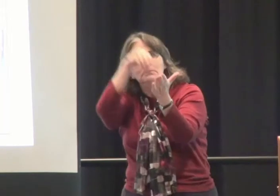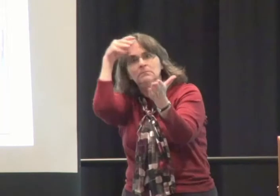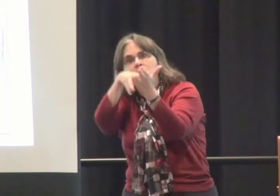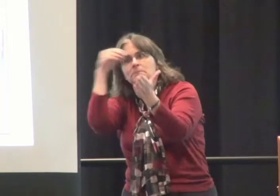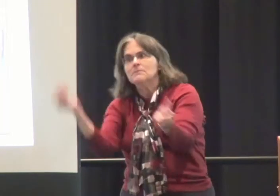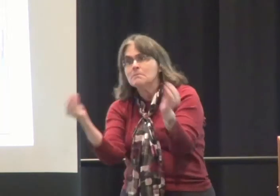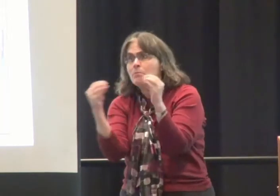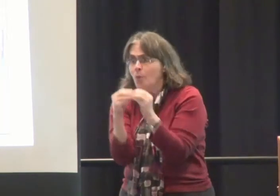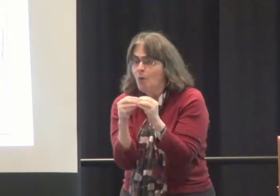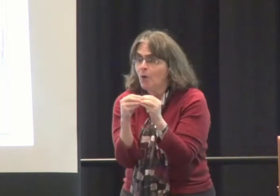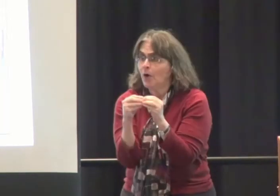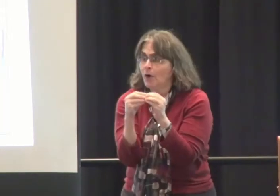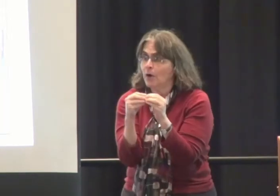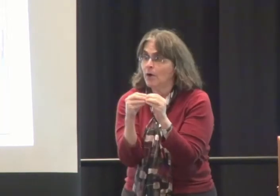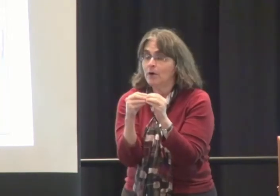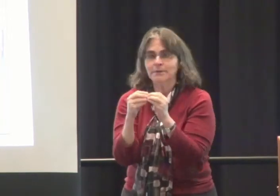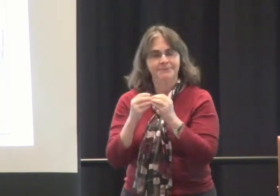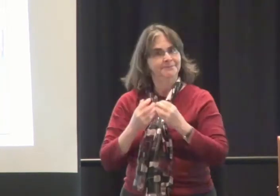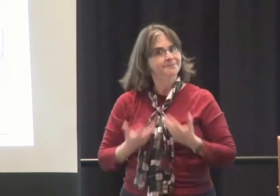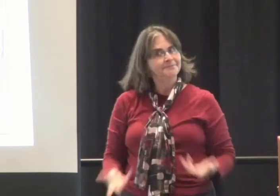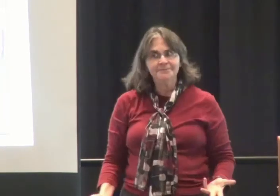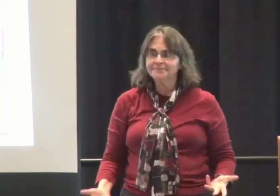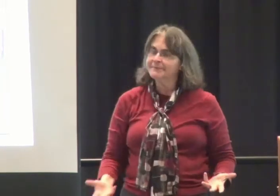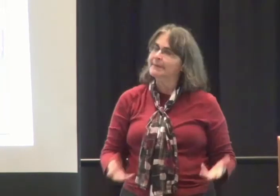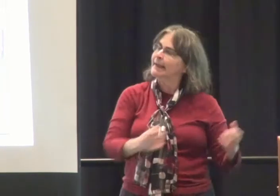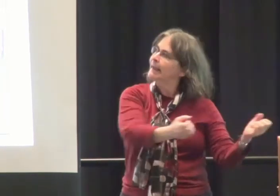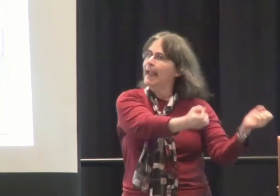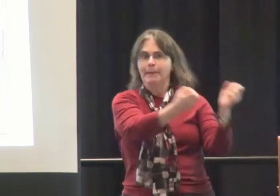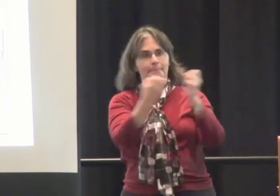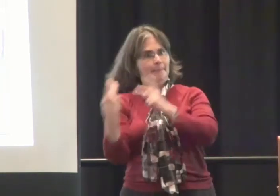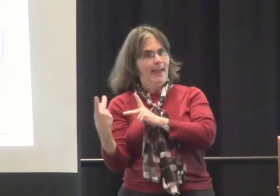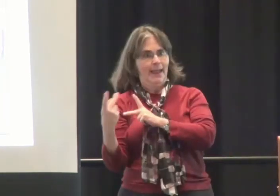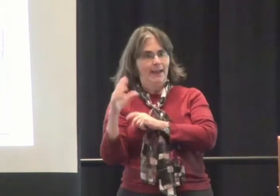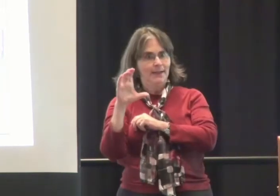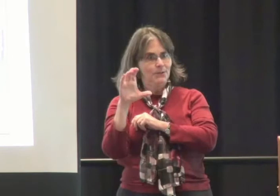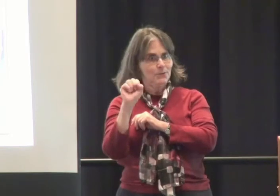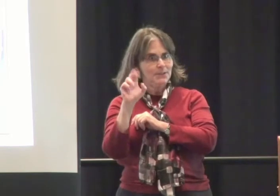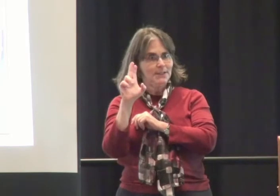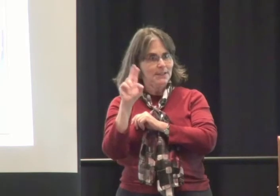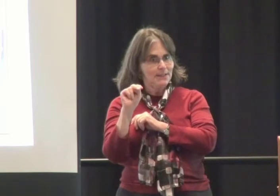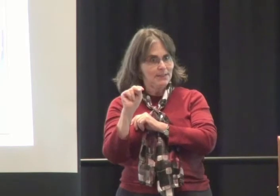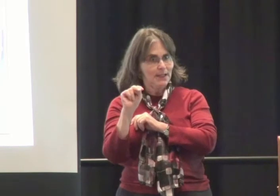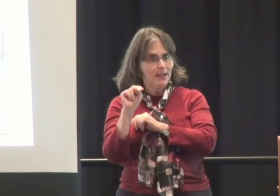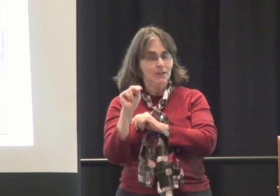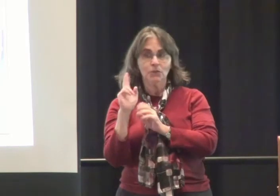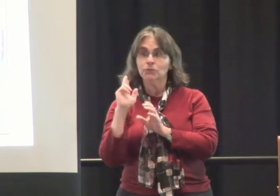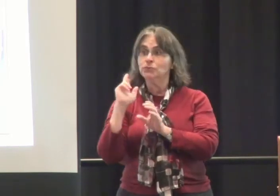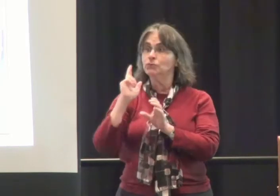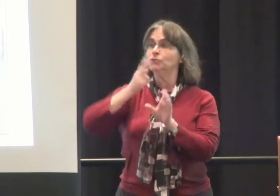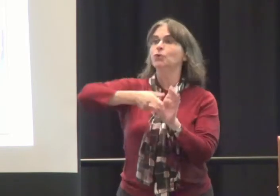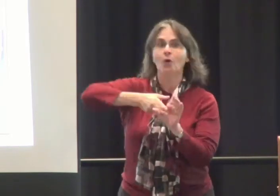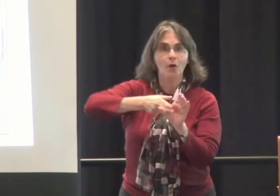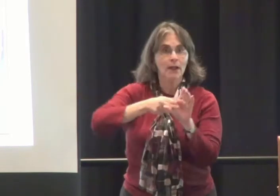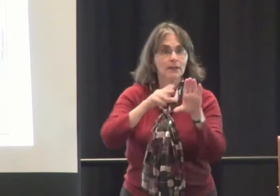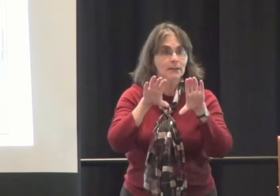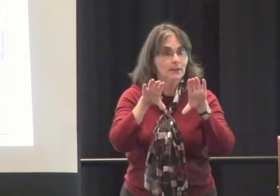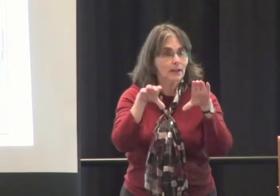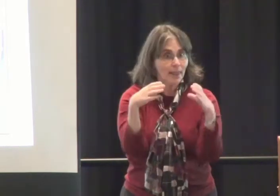And again, the feeling was, I need to be a better teacher for all of my students. So she returned to our university once